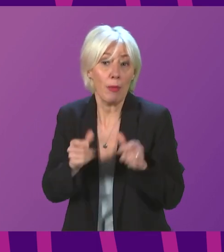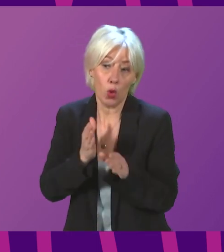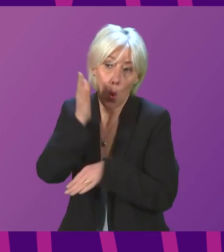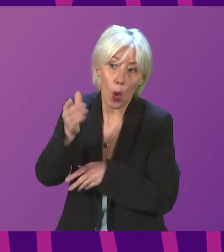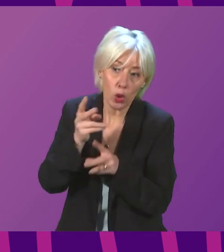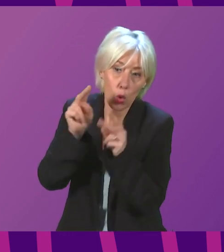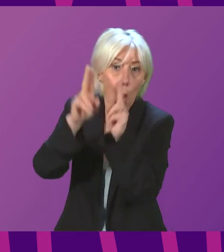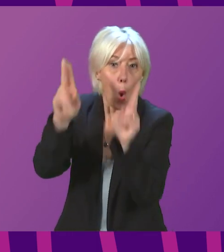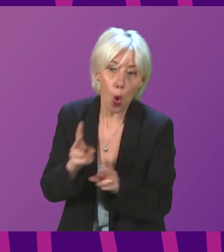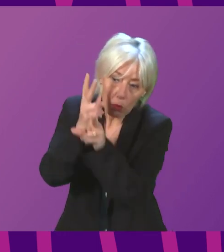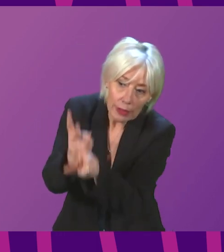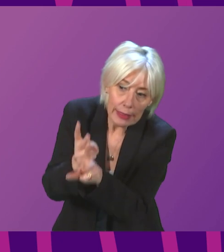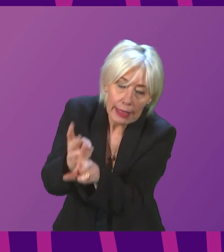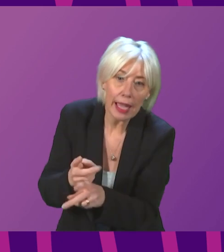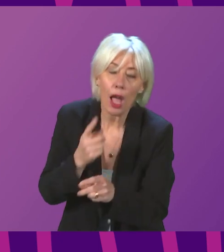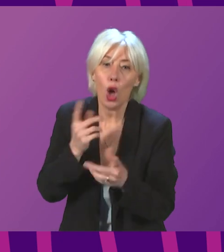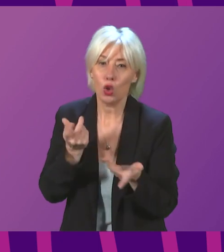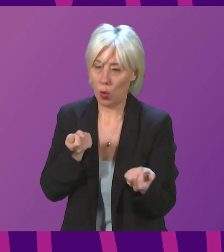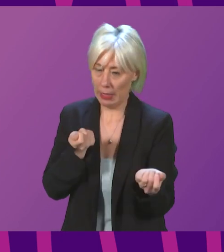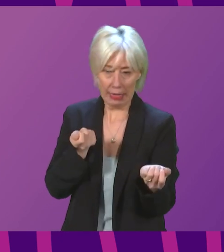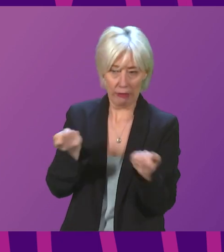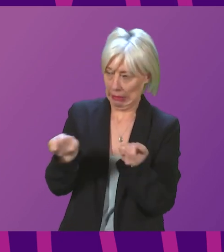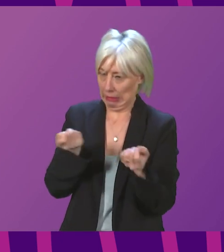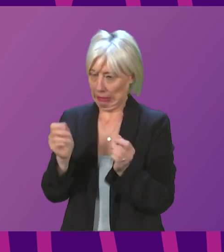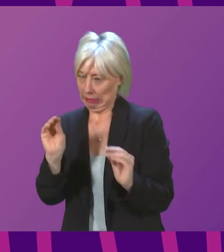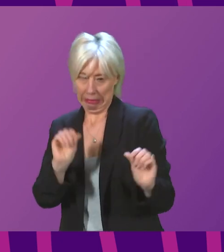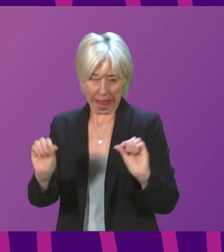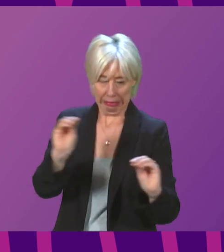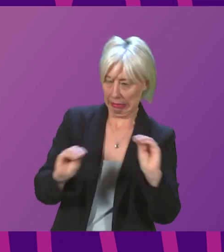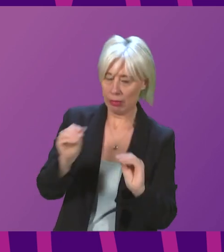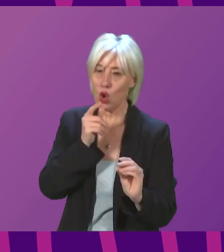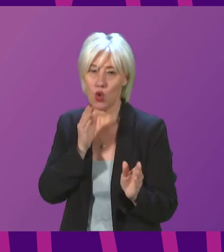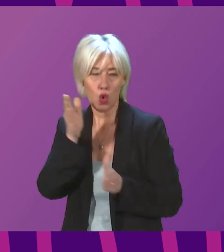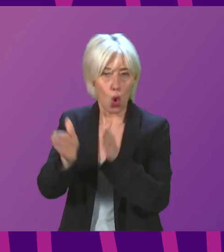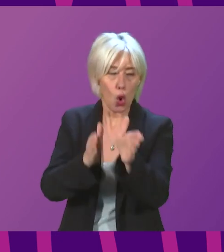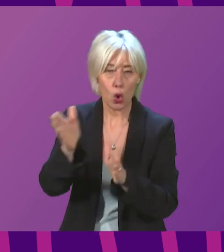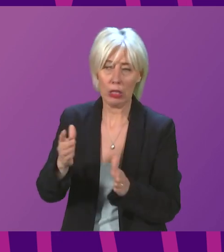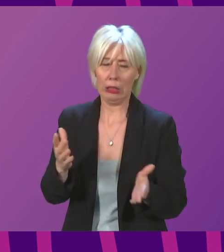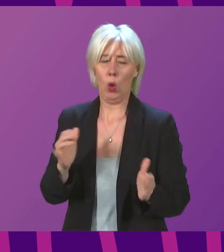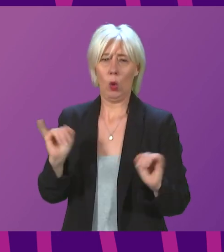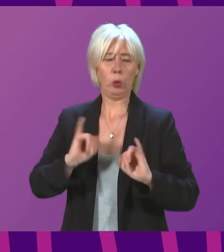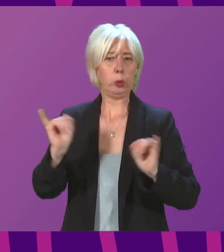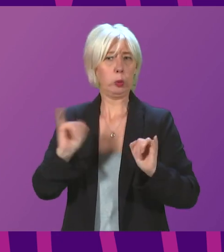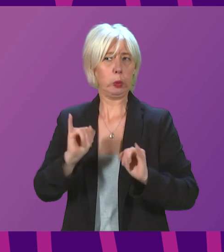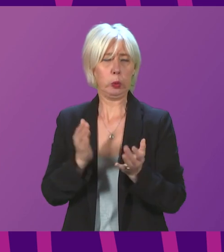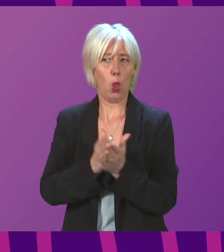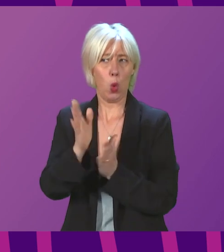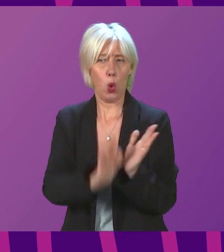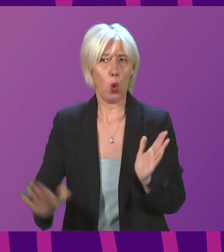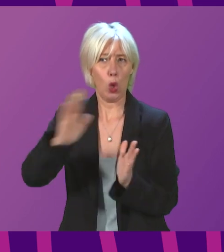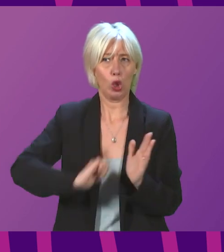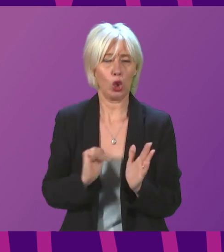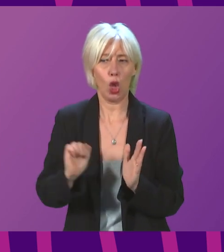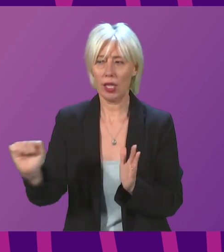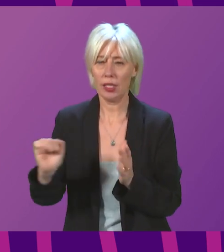In their words they are rationing care like never before. Alarm bells are ringing across this country in East